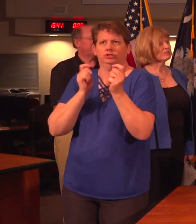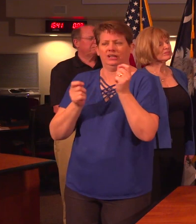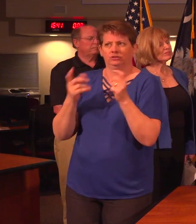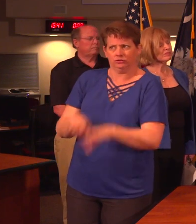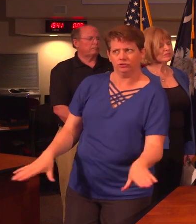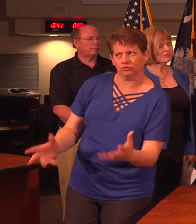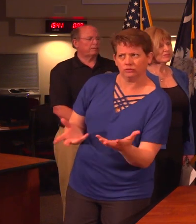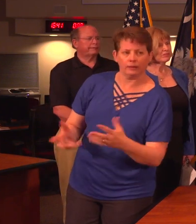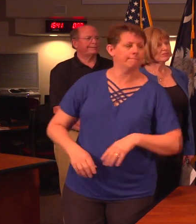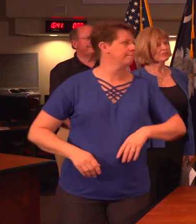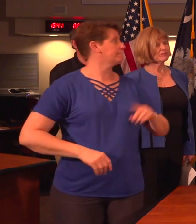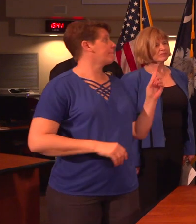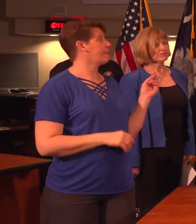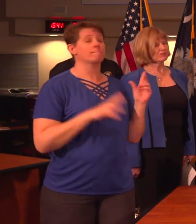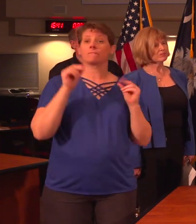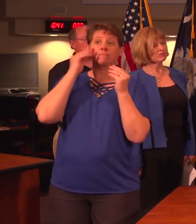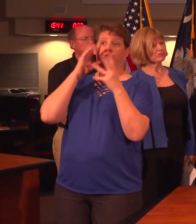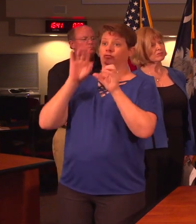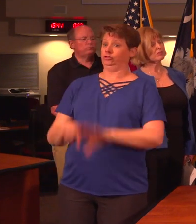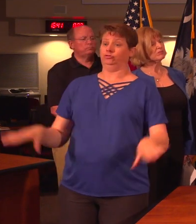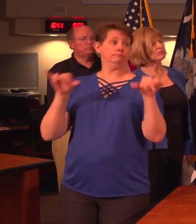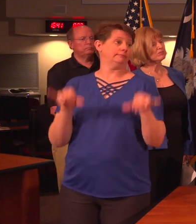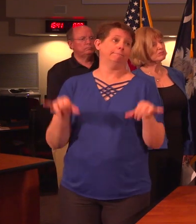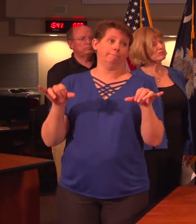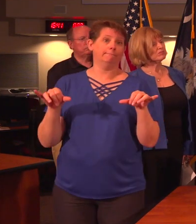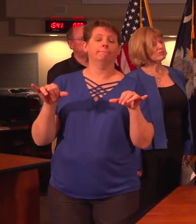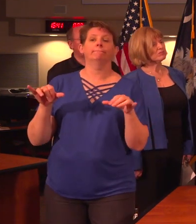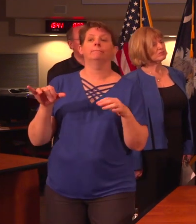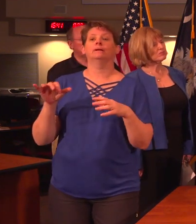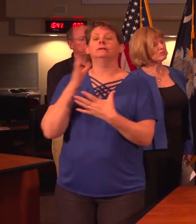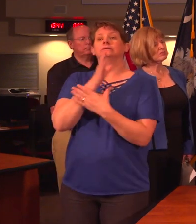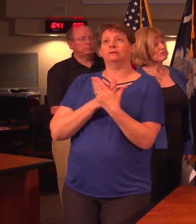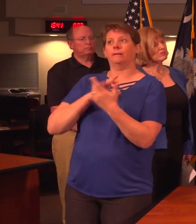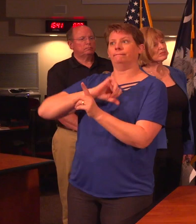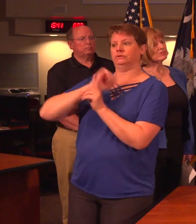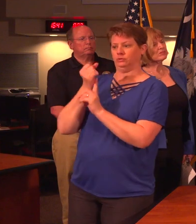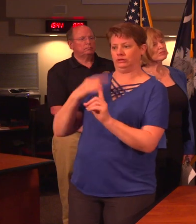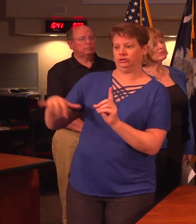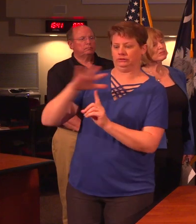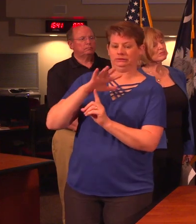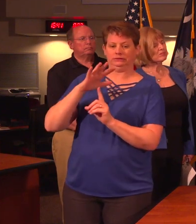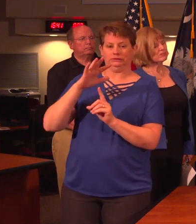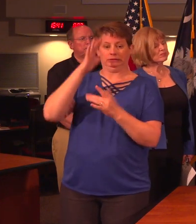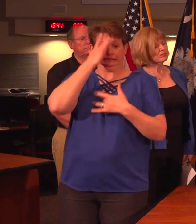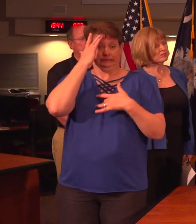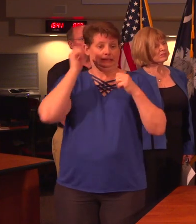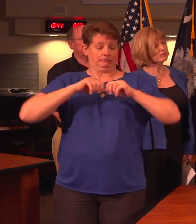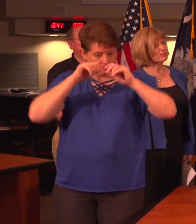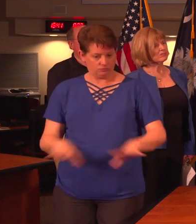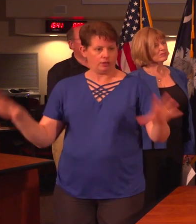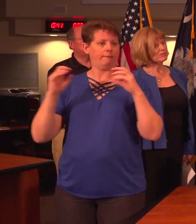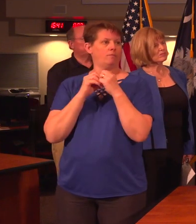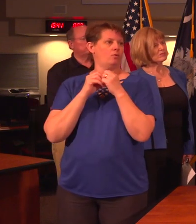on children? No, the information hasn't changed on children. But in certain congregate settings diseases can spread more rapidly